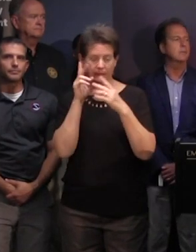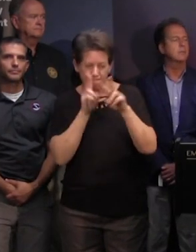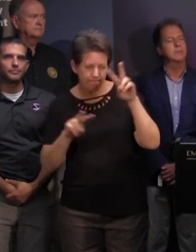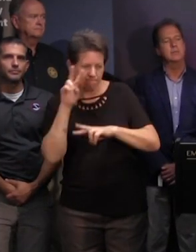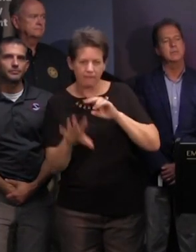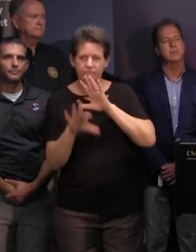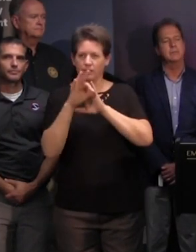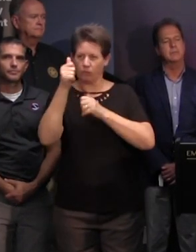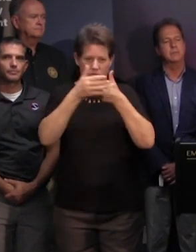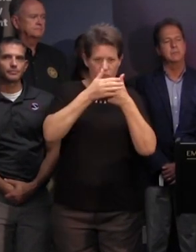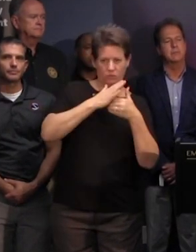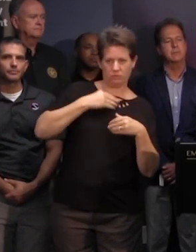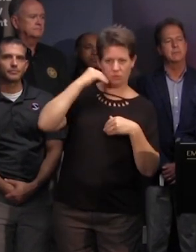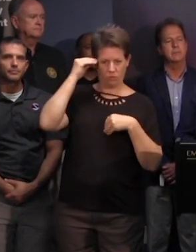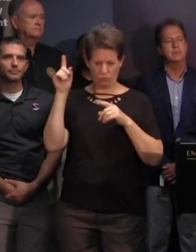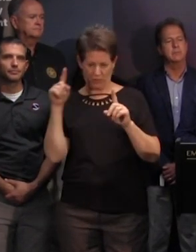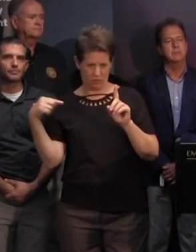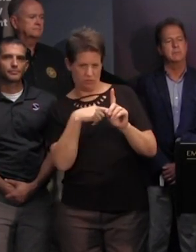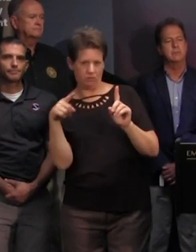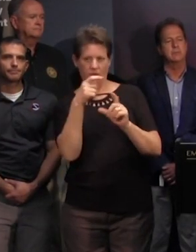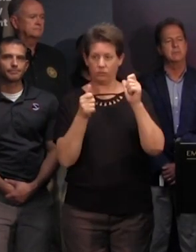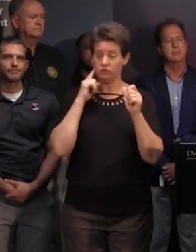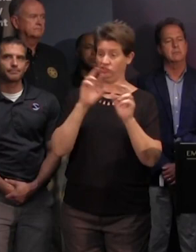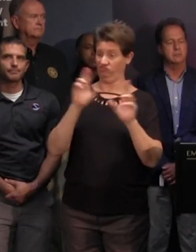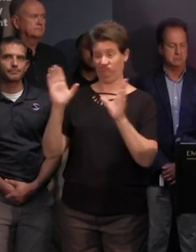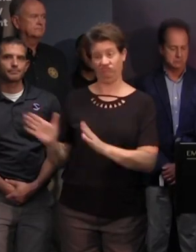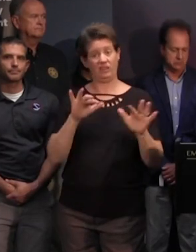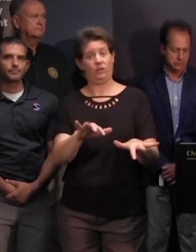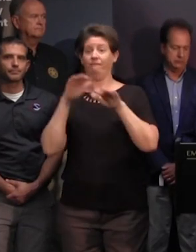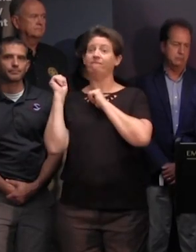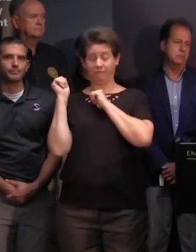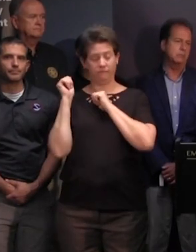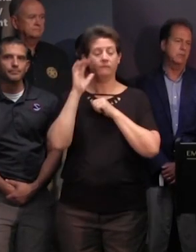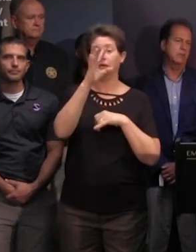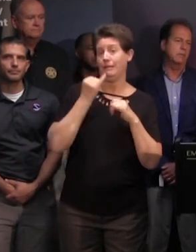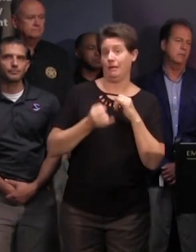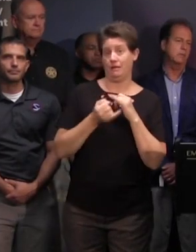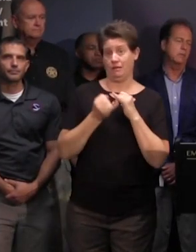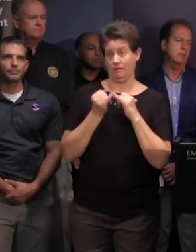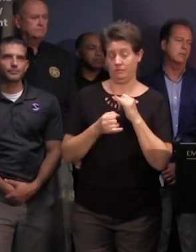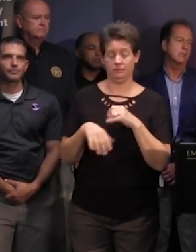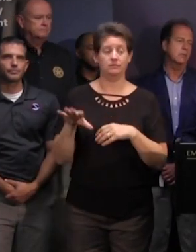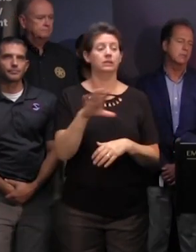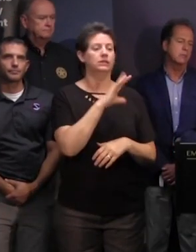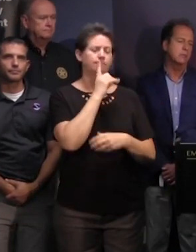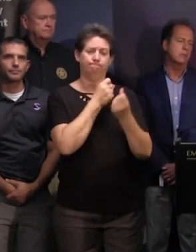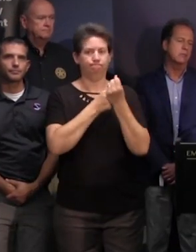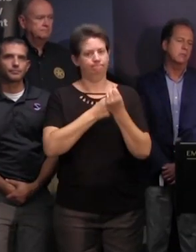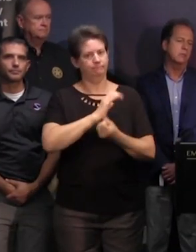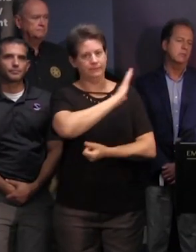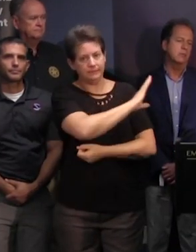route that's closest to you and will make sense for you as you plan to evacuate and then last but not least again in support of the